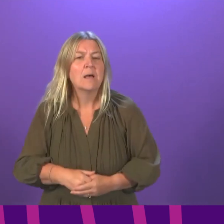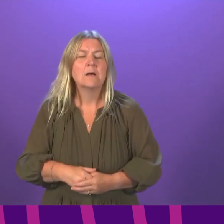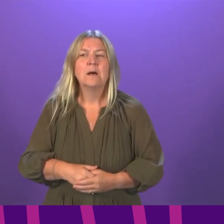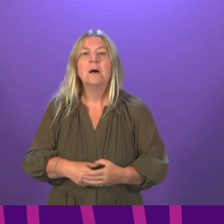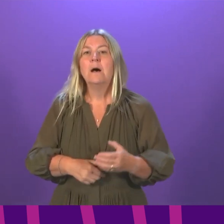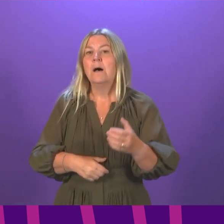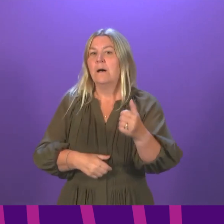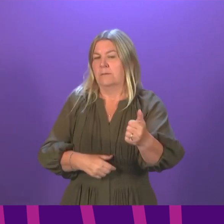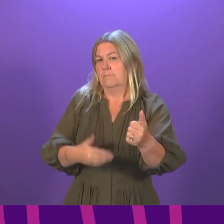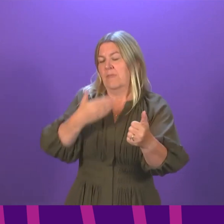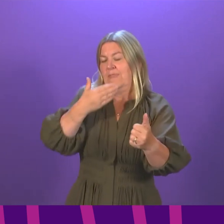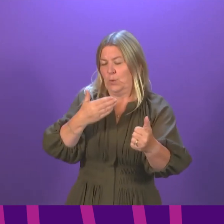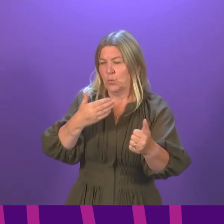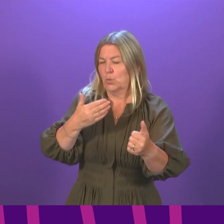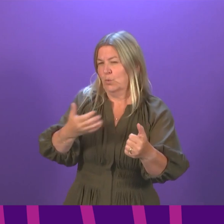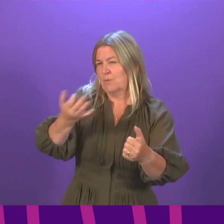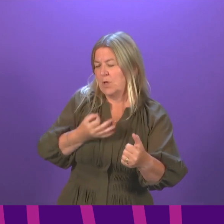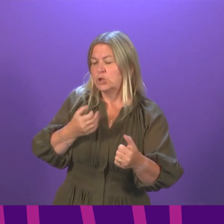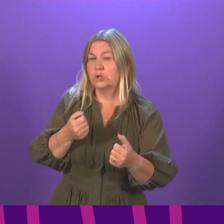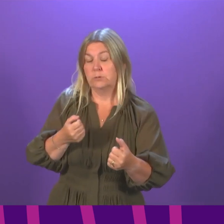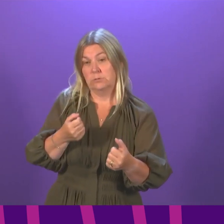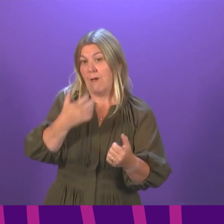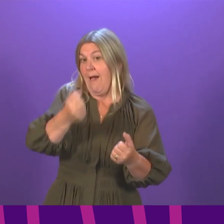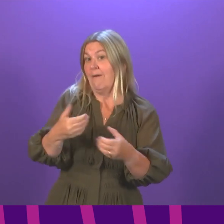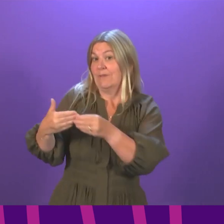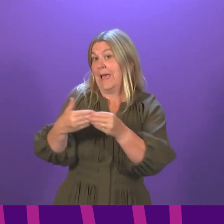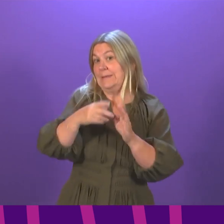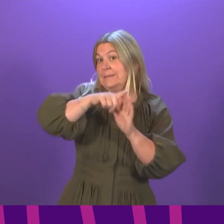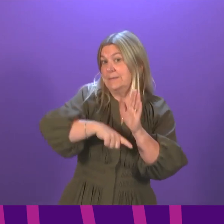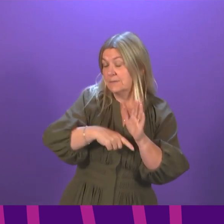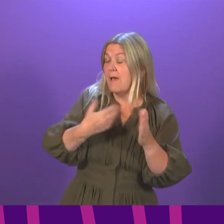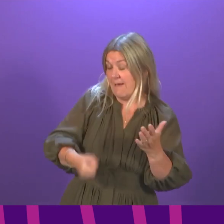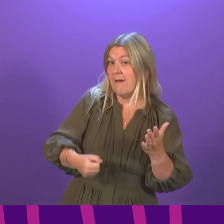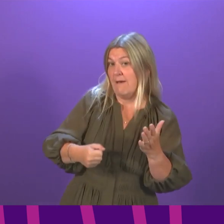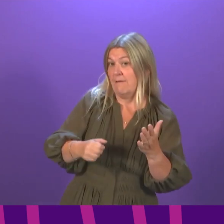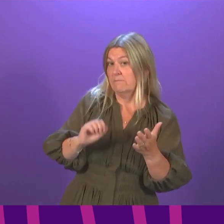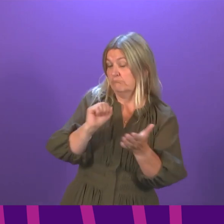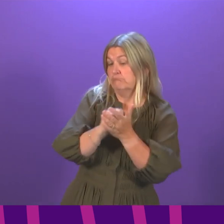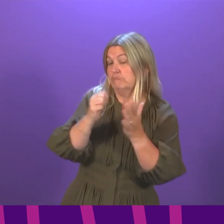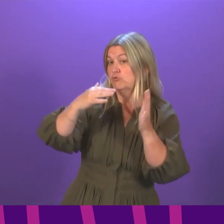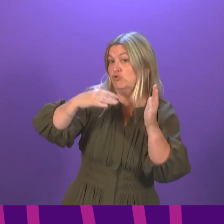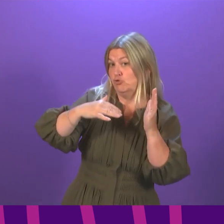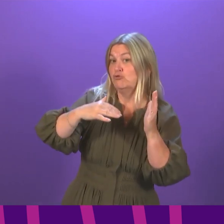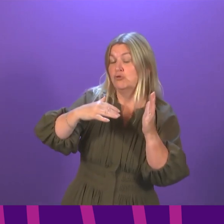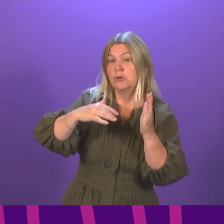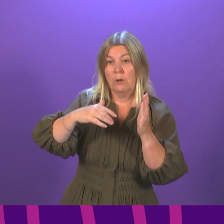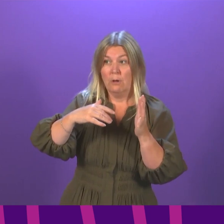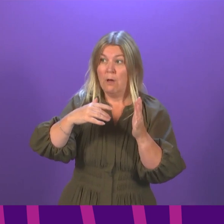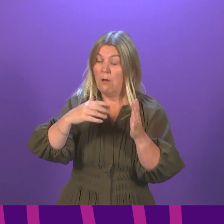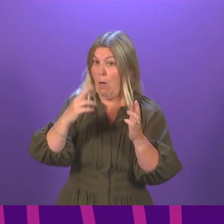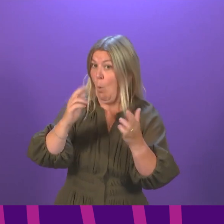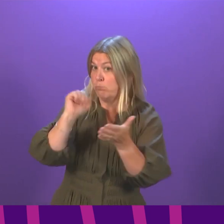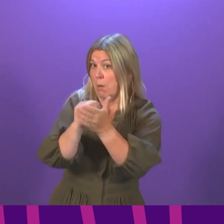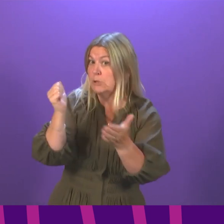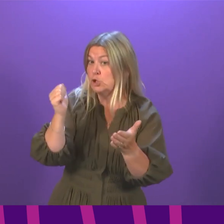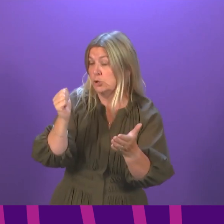if I am mixing this up with something else. There is guidance, and if it has not been published, I will look to see if it can be published, although it may well have been published. There is